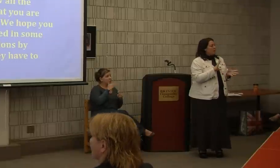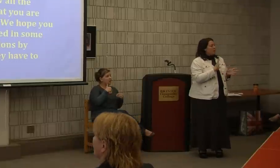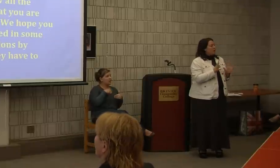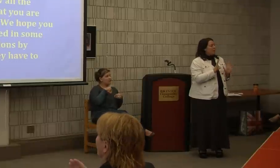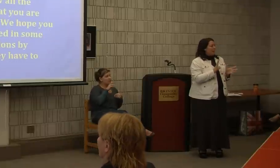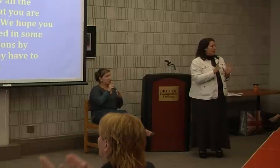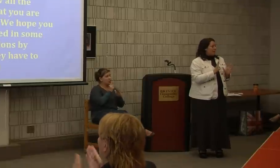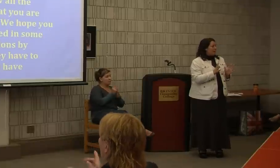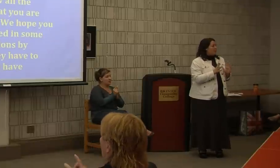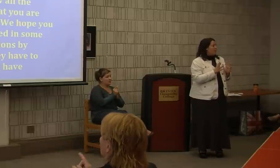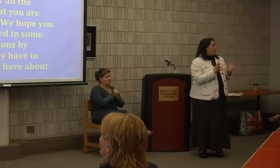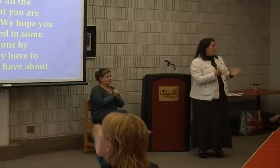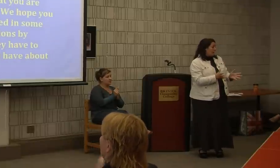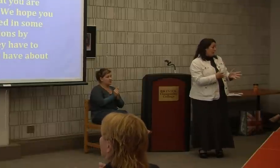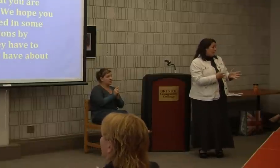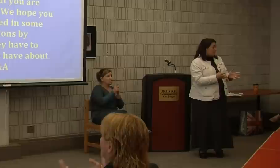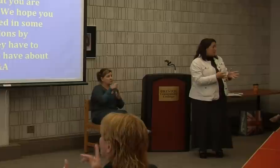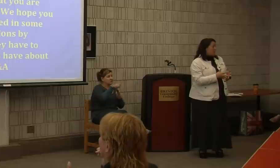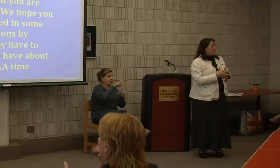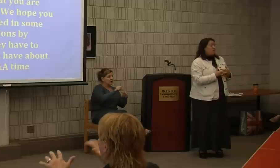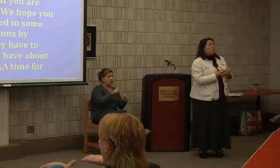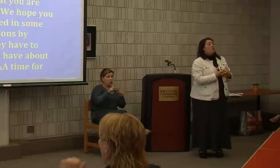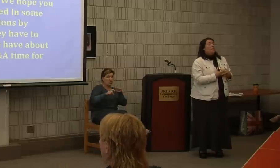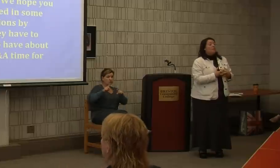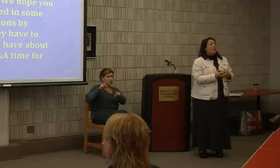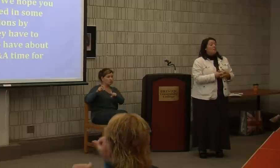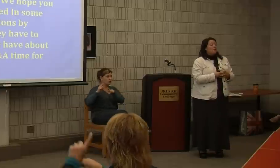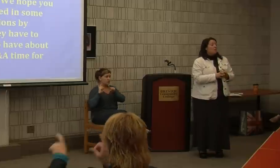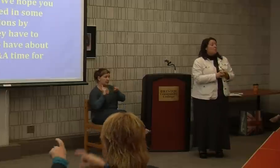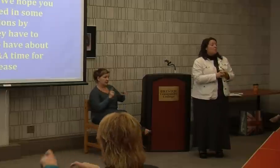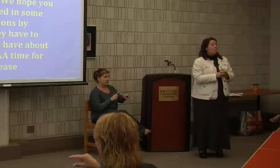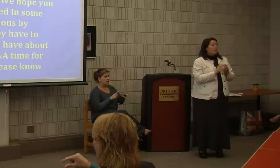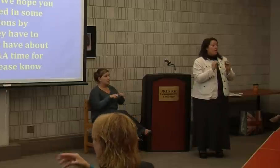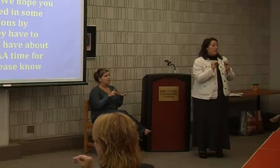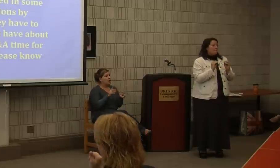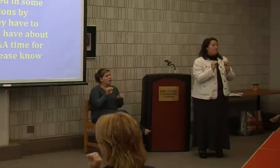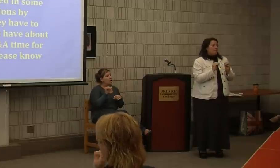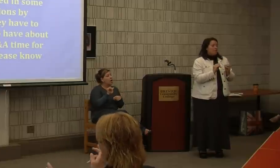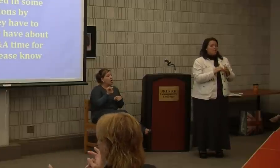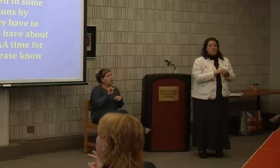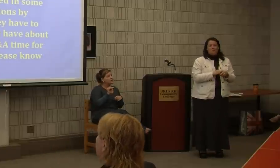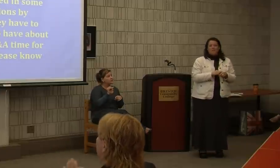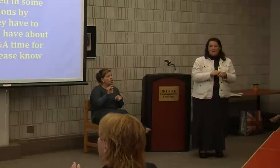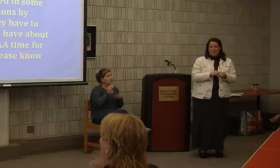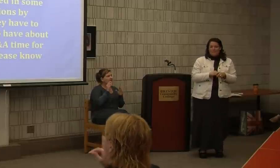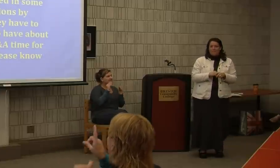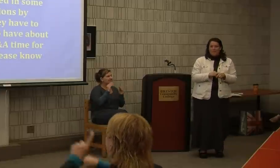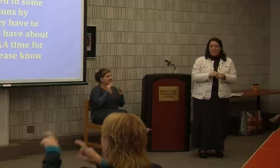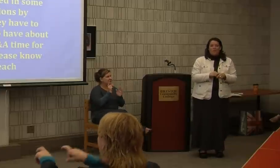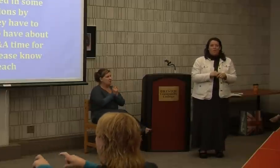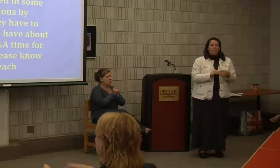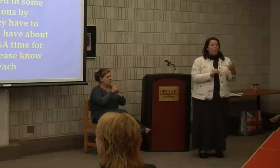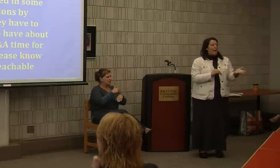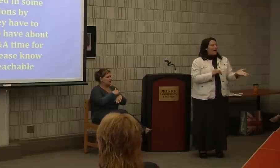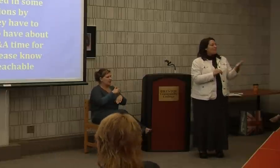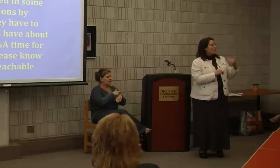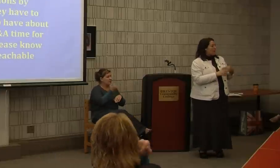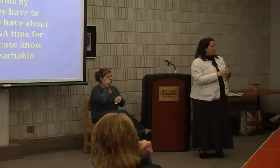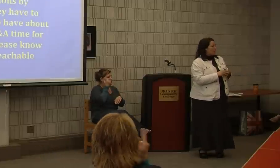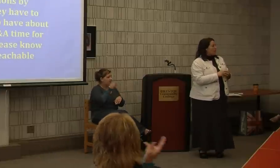Q&A time for the audience. Please note that that's also teachable moment time. So if you ask the question that